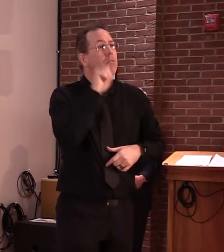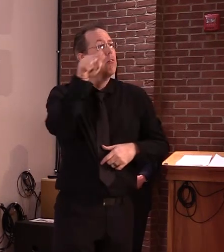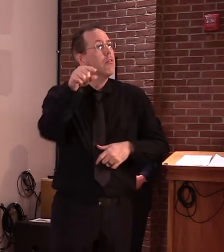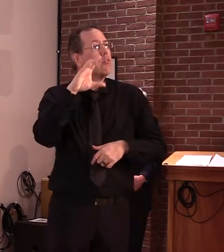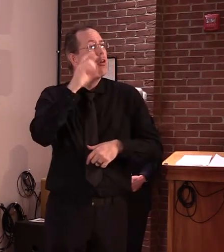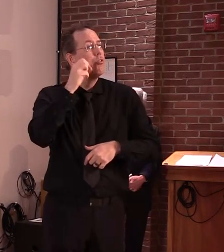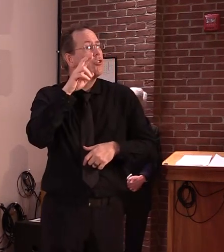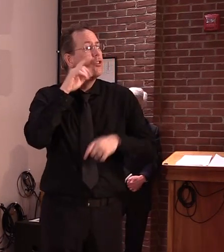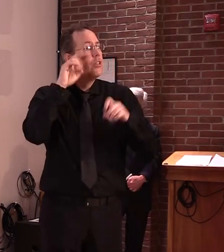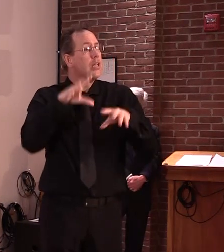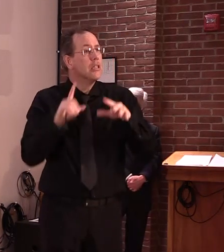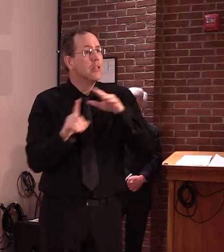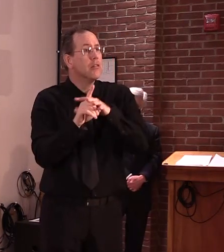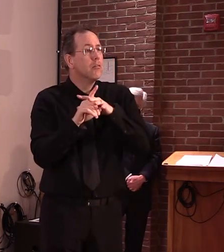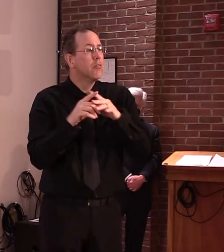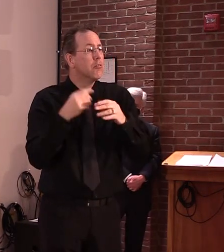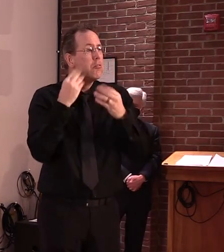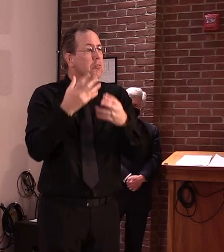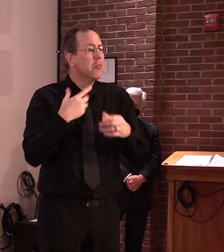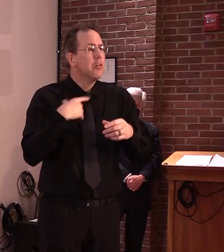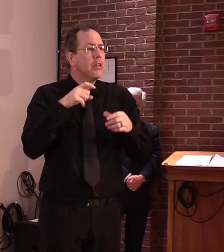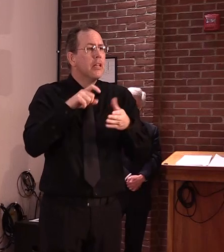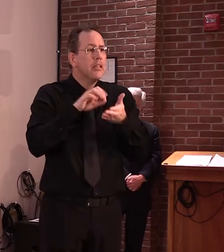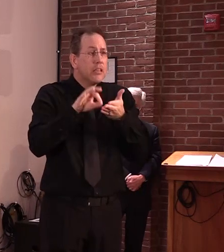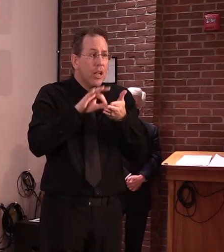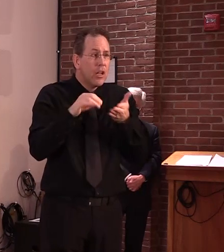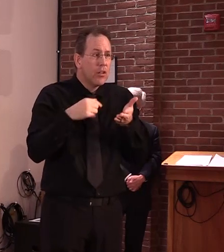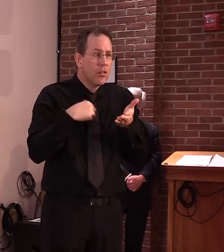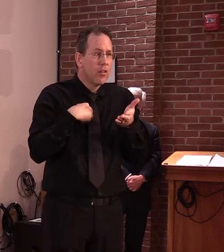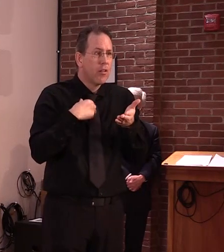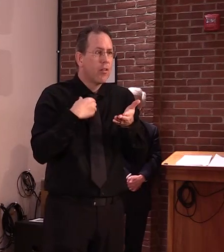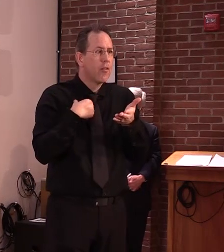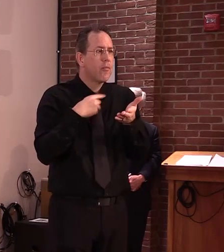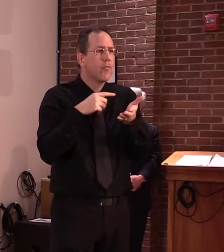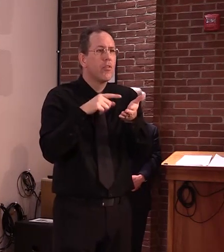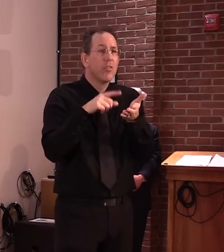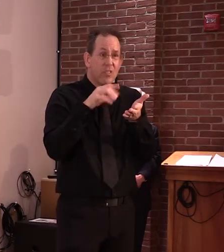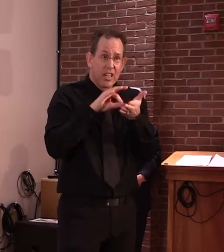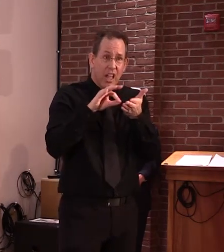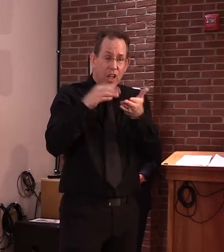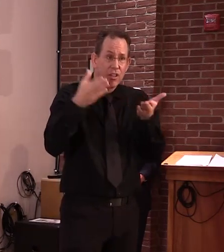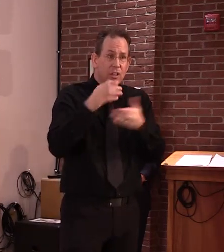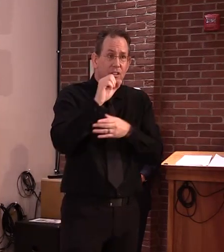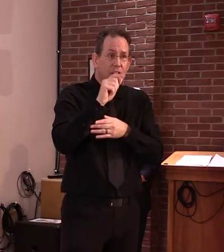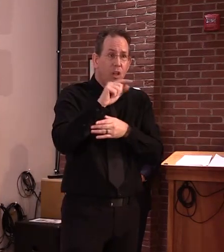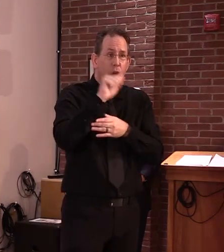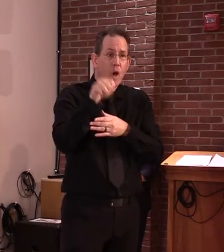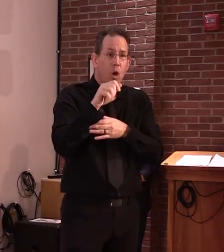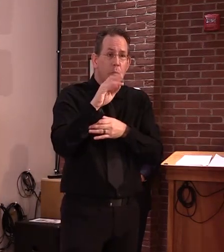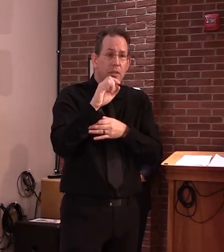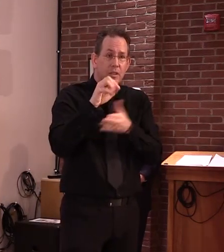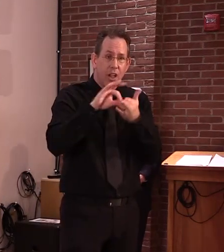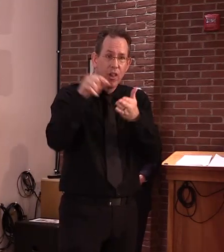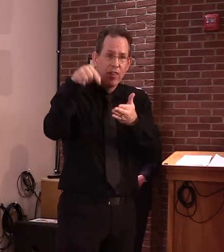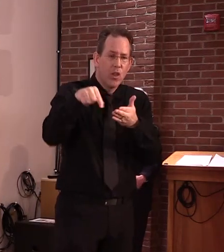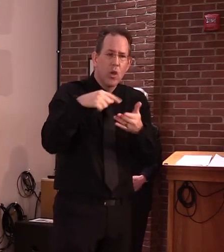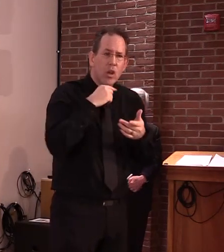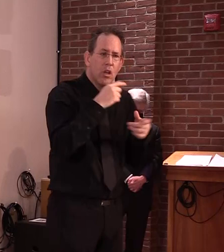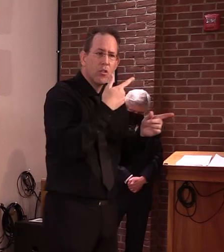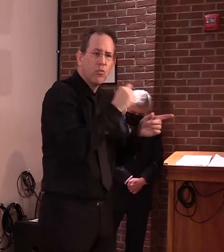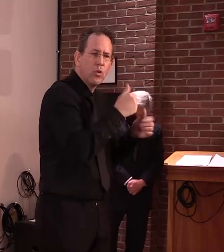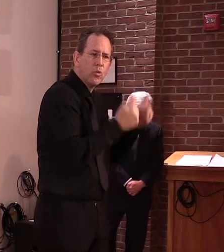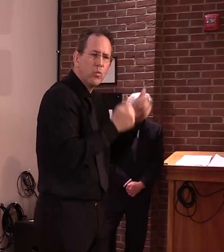positive result. In Enosburg, where I'm from, our Enosburg post office